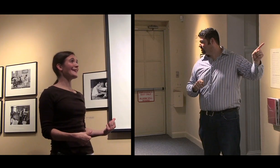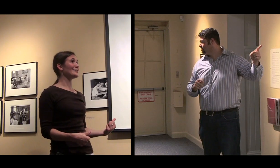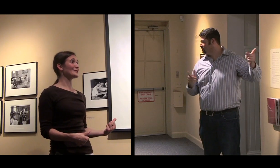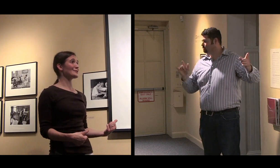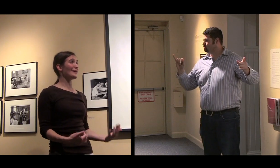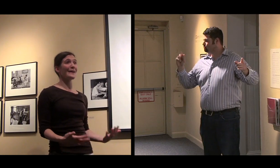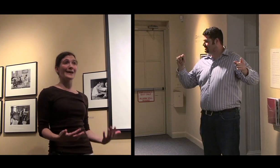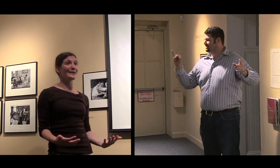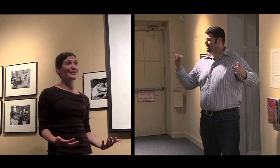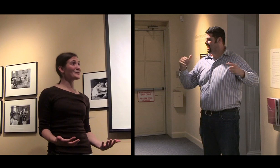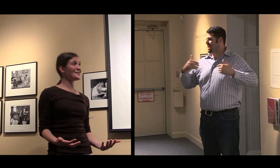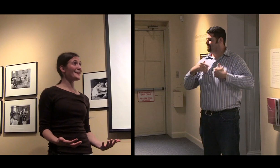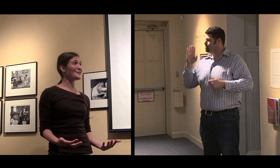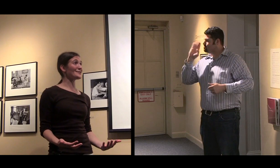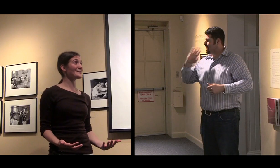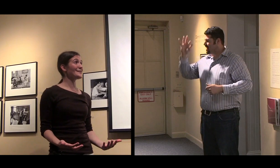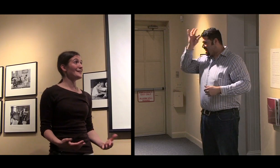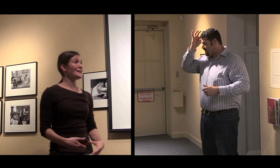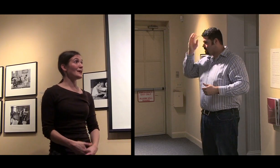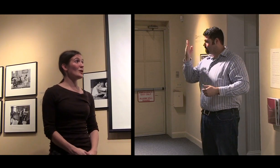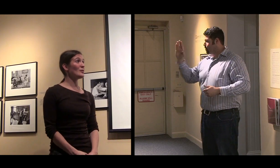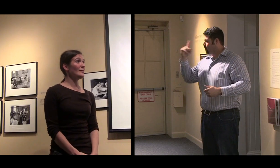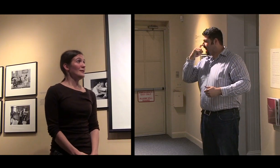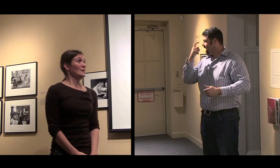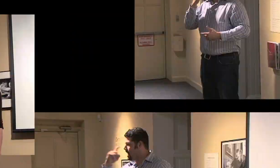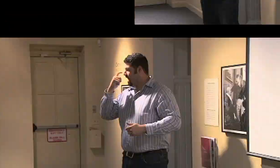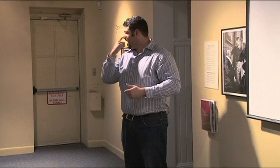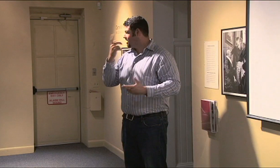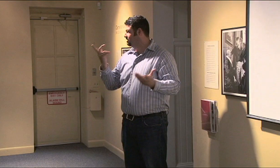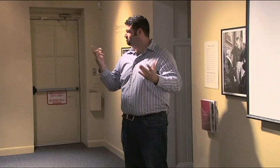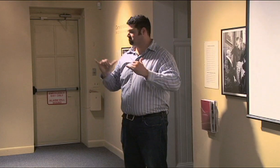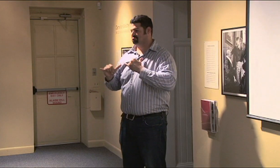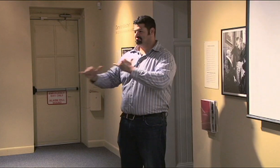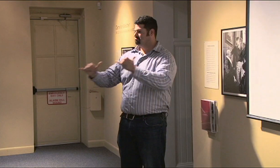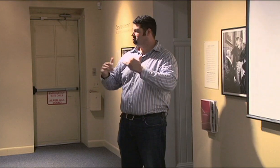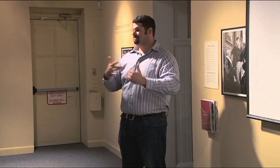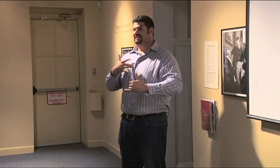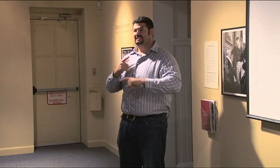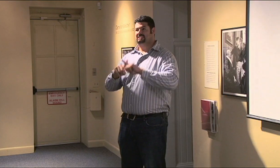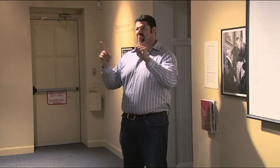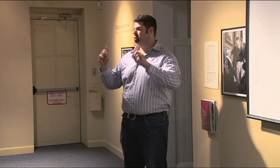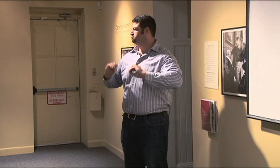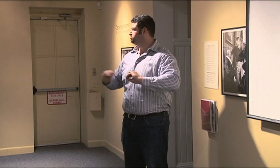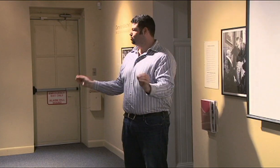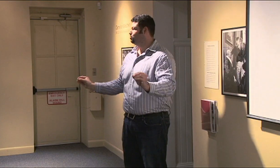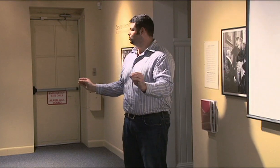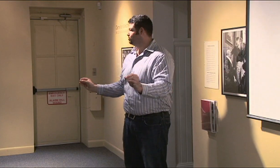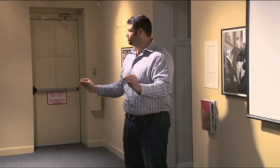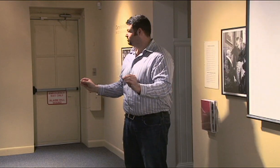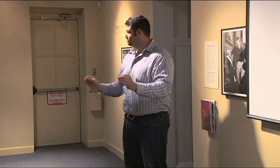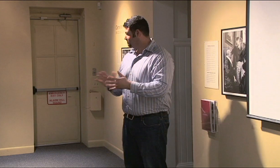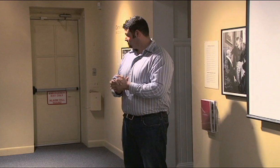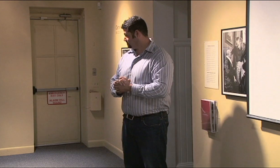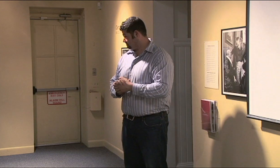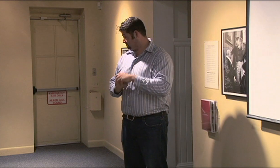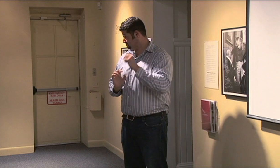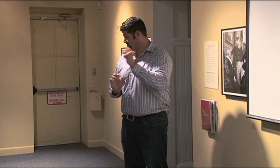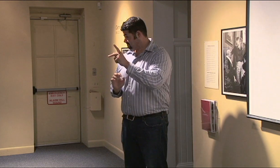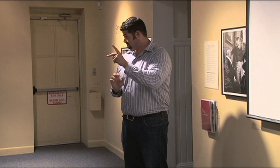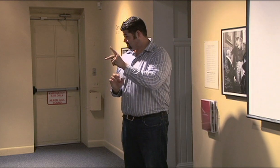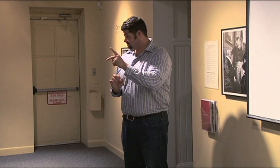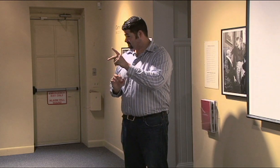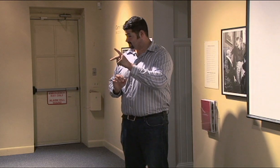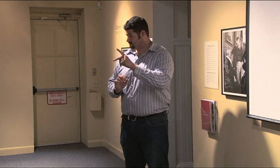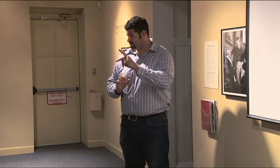great teenagers. They're like any other teenagers. You know? We look the same. We act the same. There's no difference. All right?